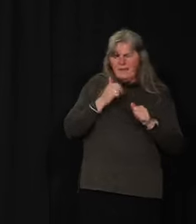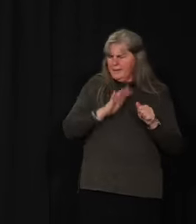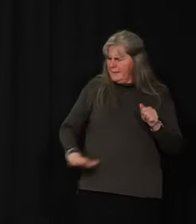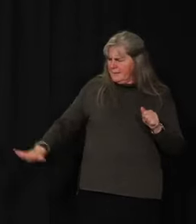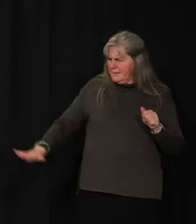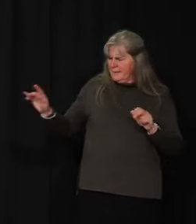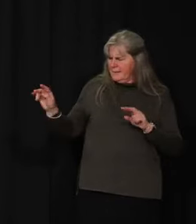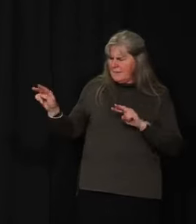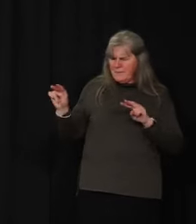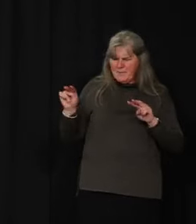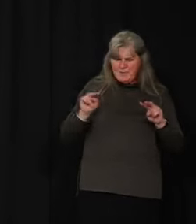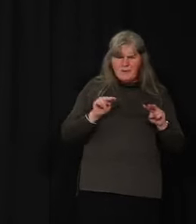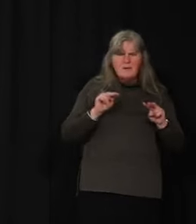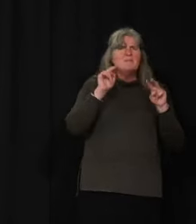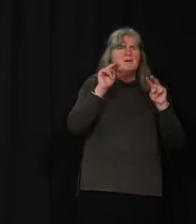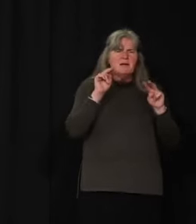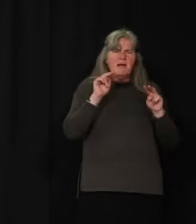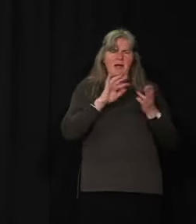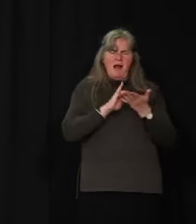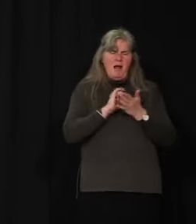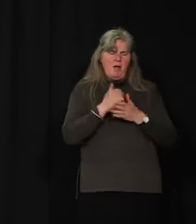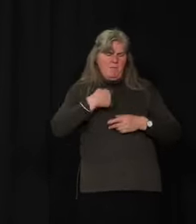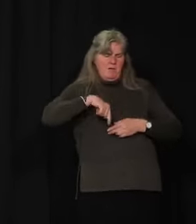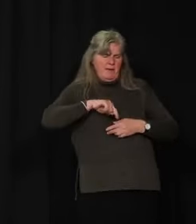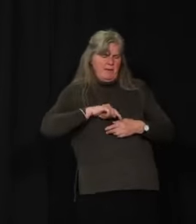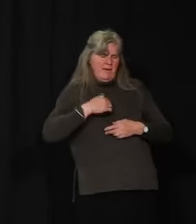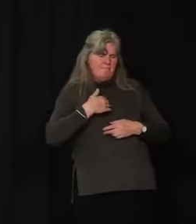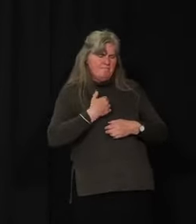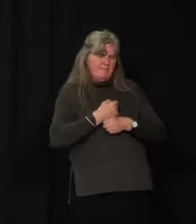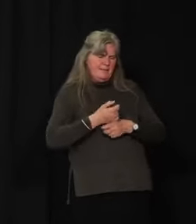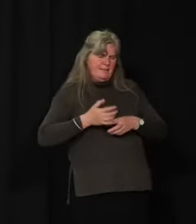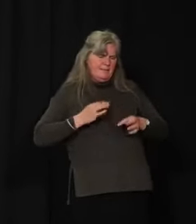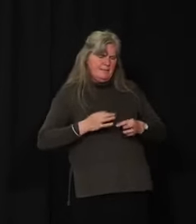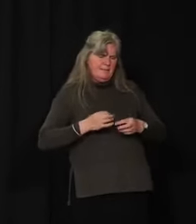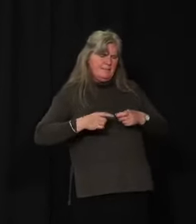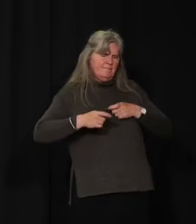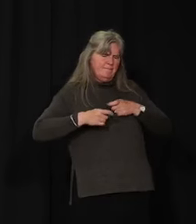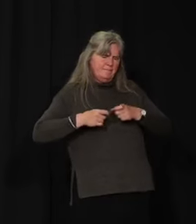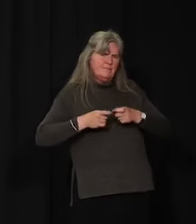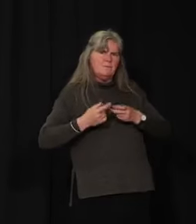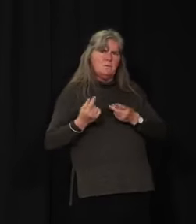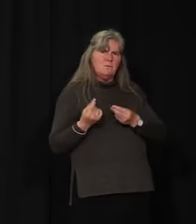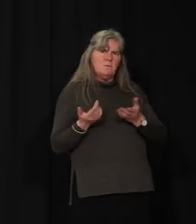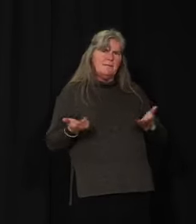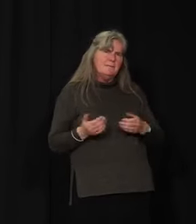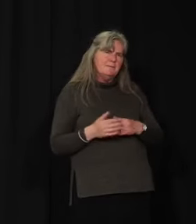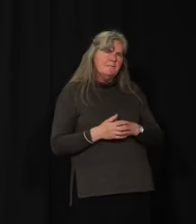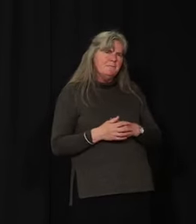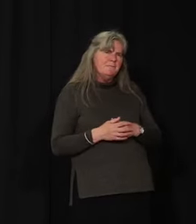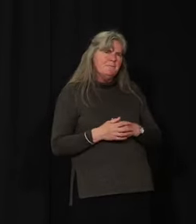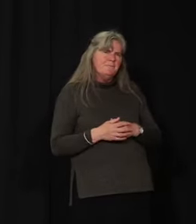important as we look at our controls, to make sure that we make those responsible decisions for Yukoners.